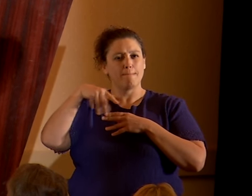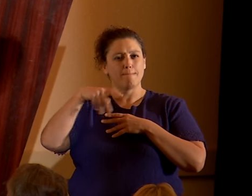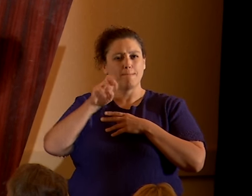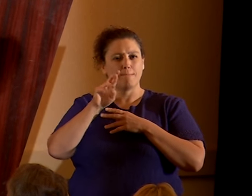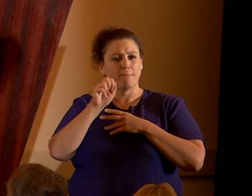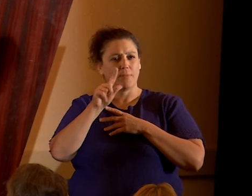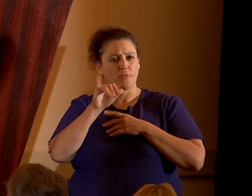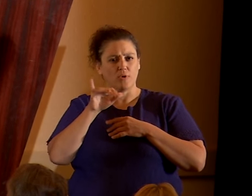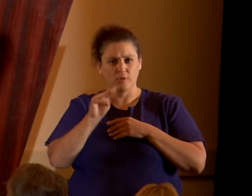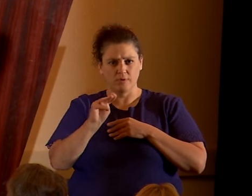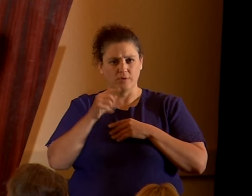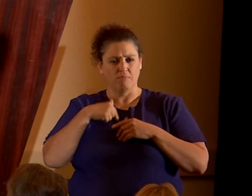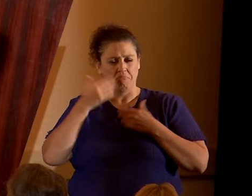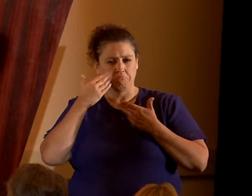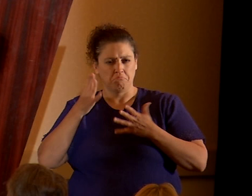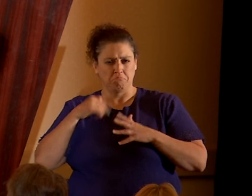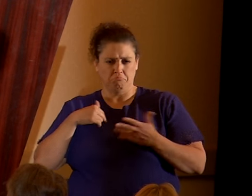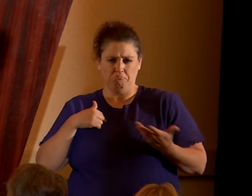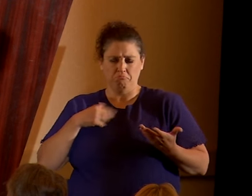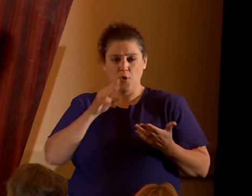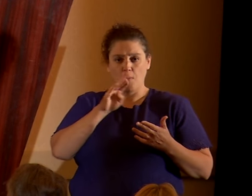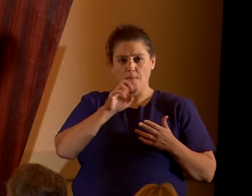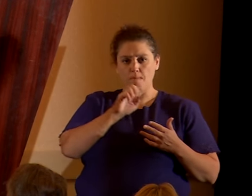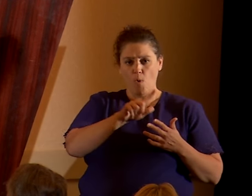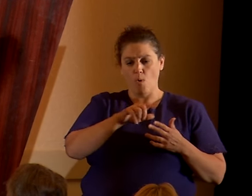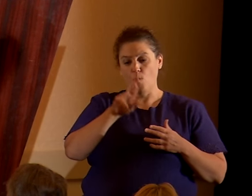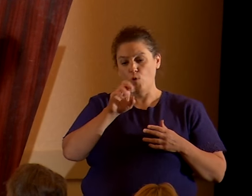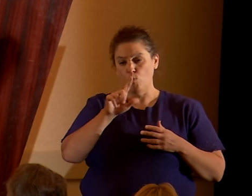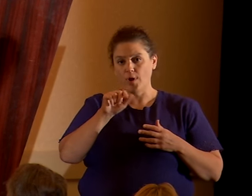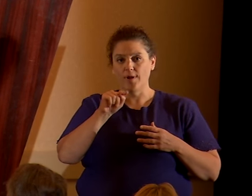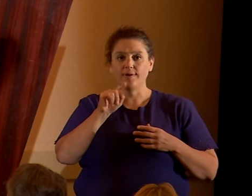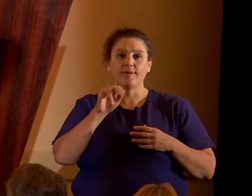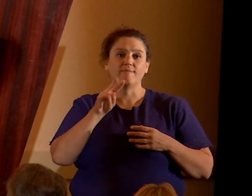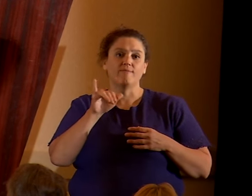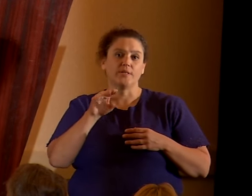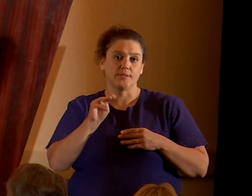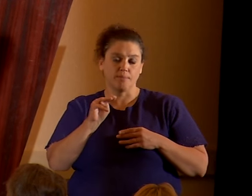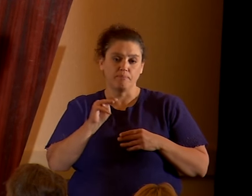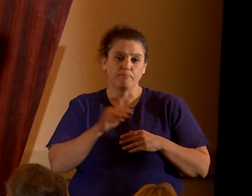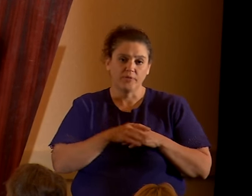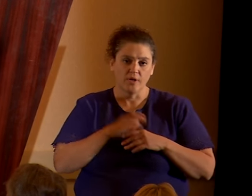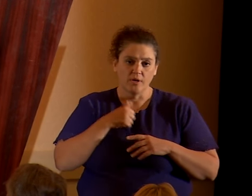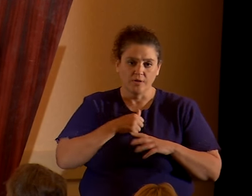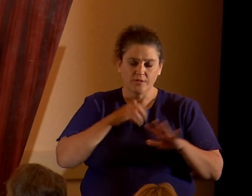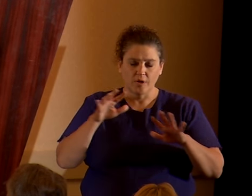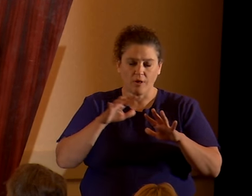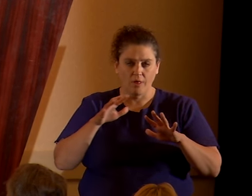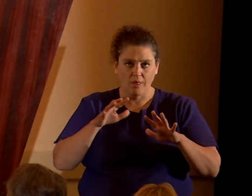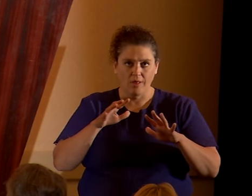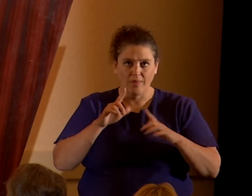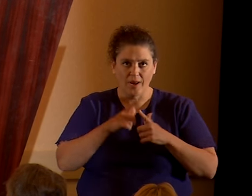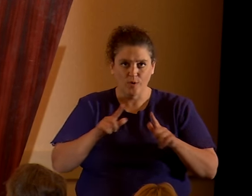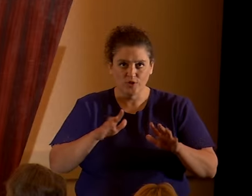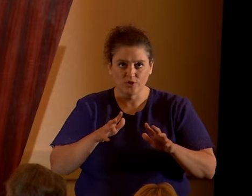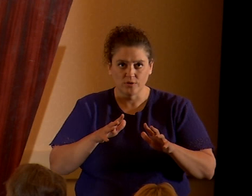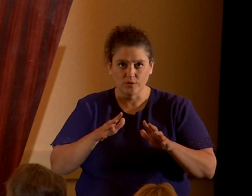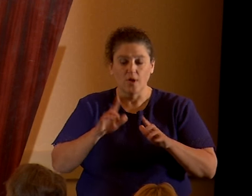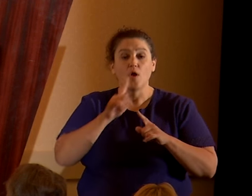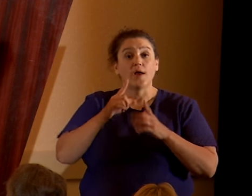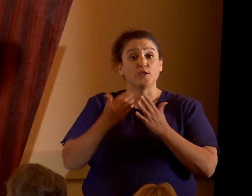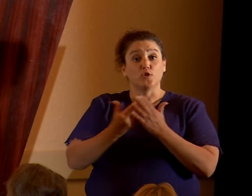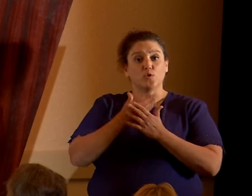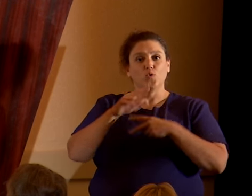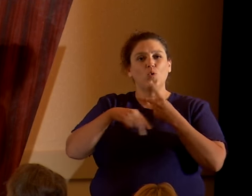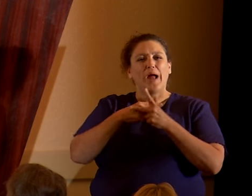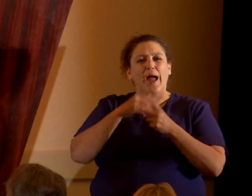Irony. Moral relativism and cultural relativism, sorry English is my second language, are a new form of